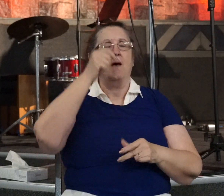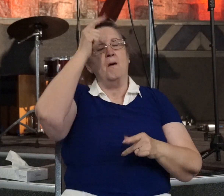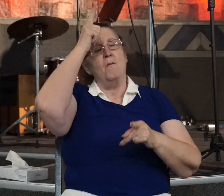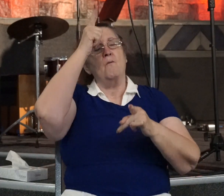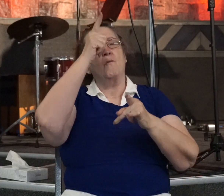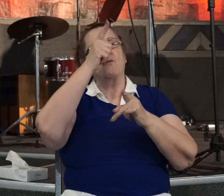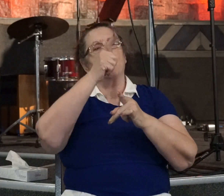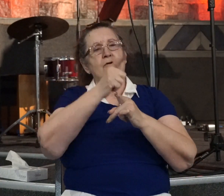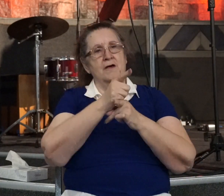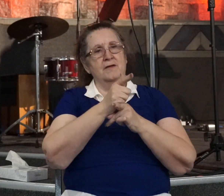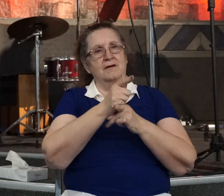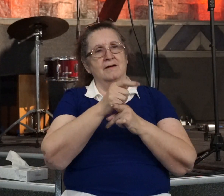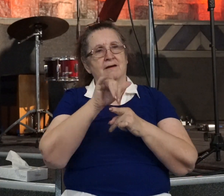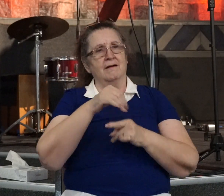That's an amazing feeling.